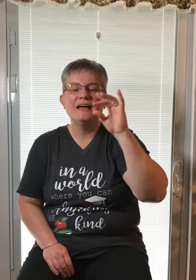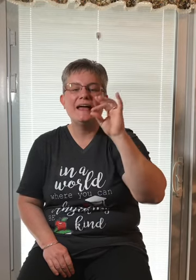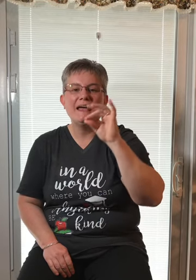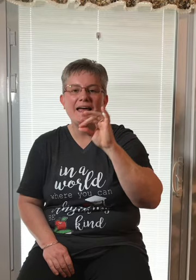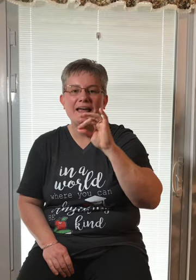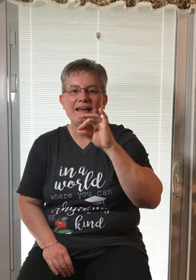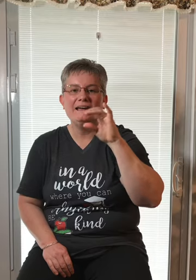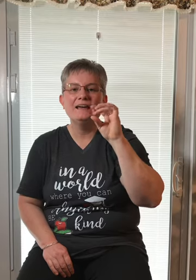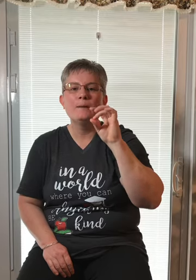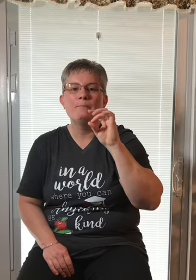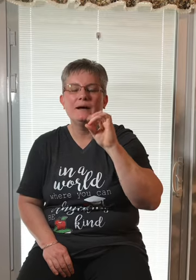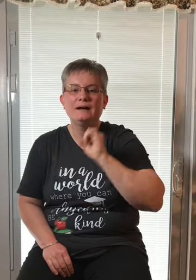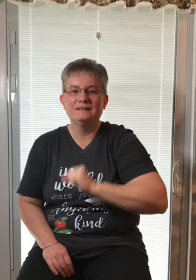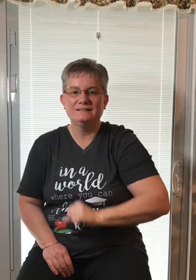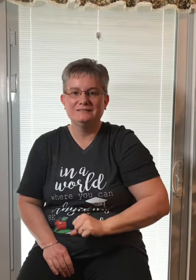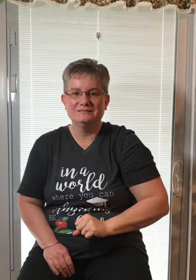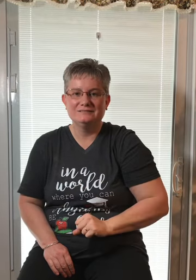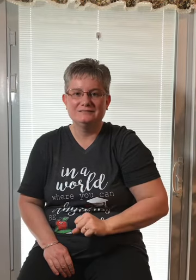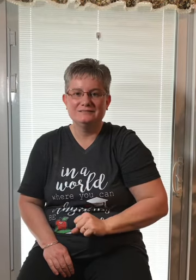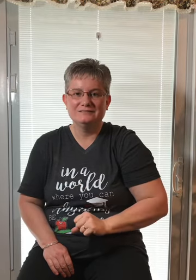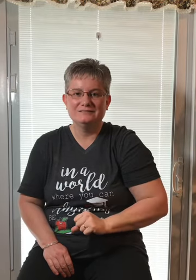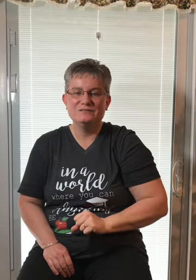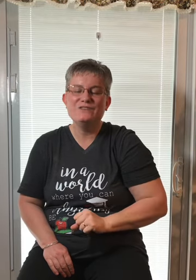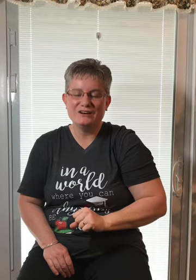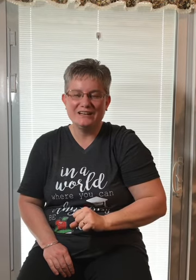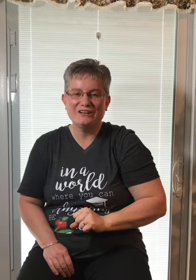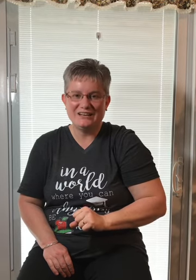A. P. Very good.